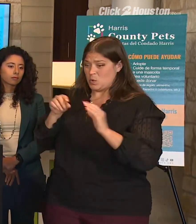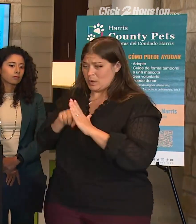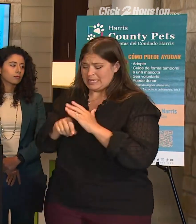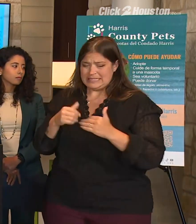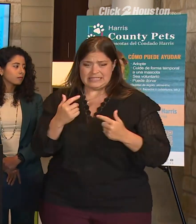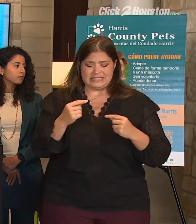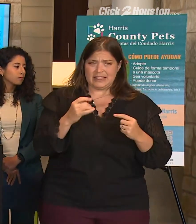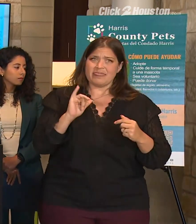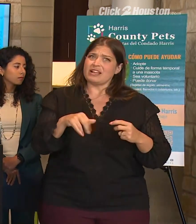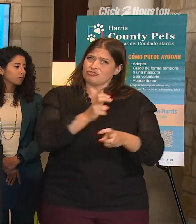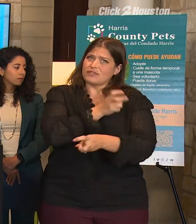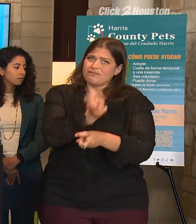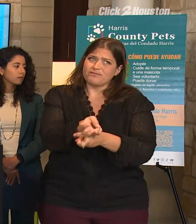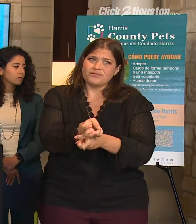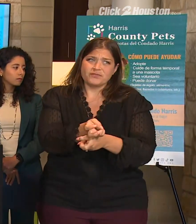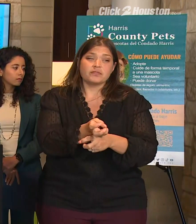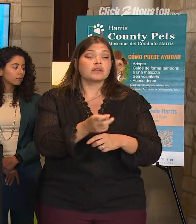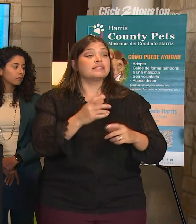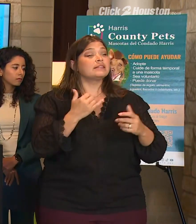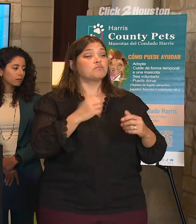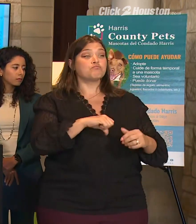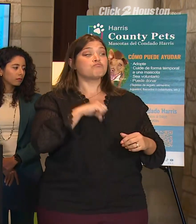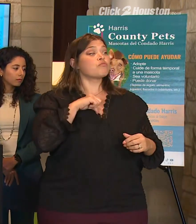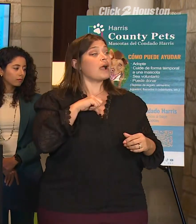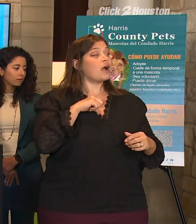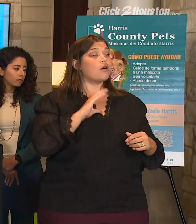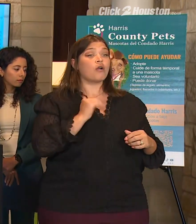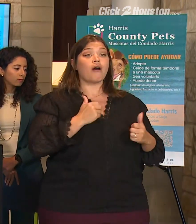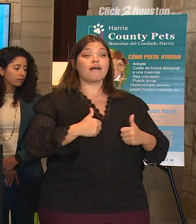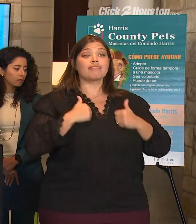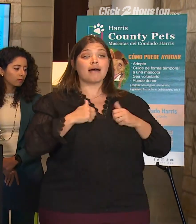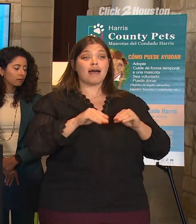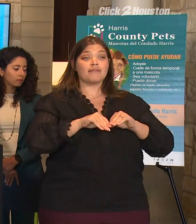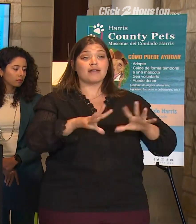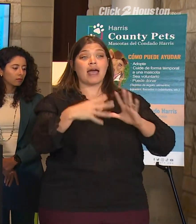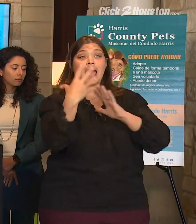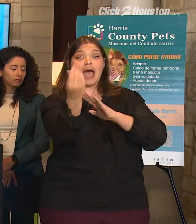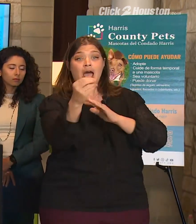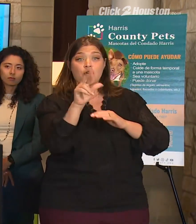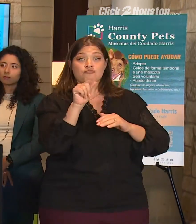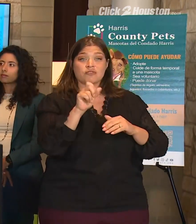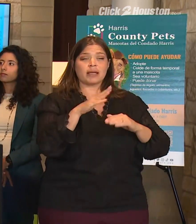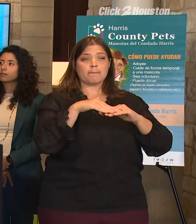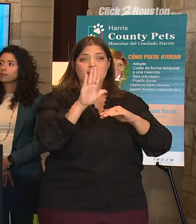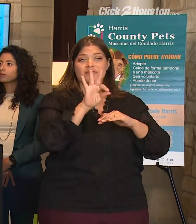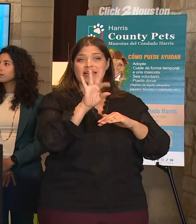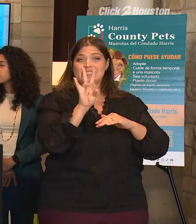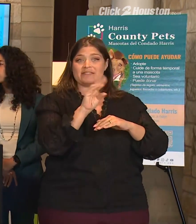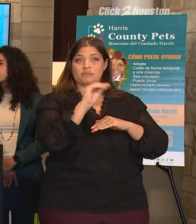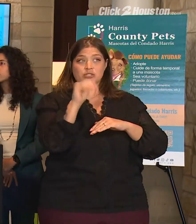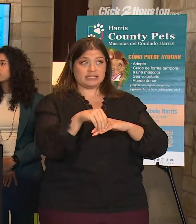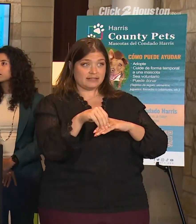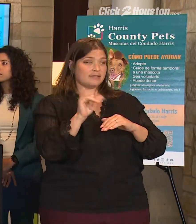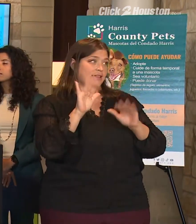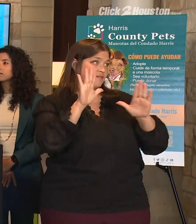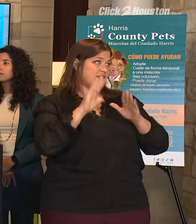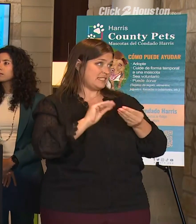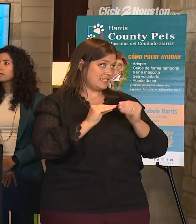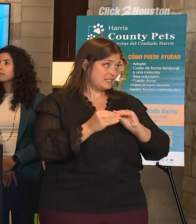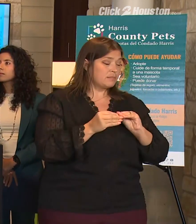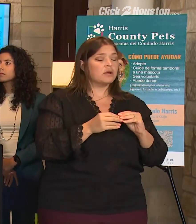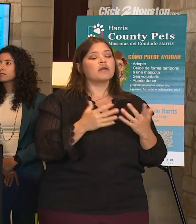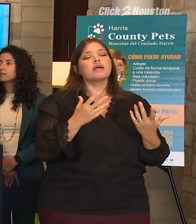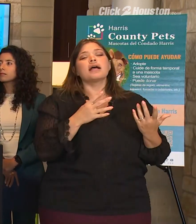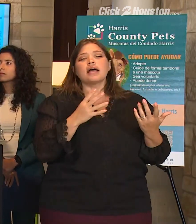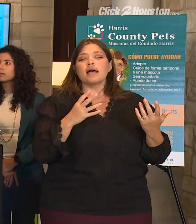that our live release rate is still above 97%, which is a fantastic number. And a lot of the